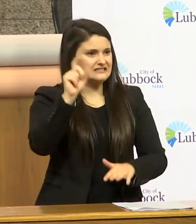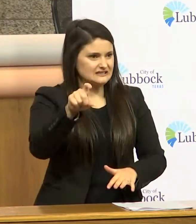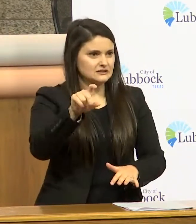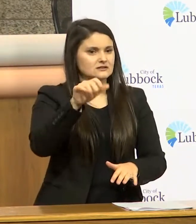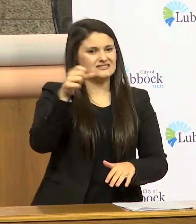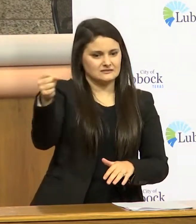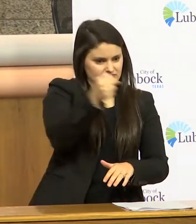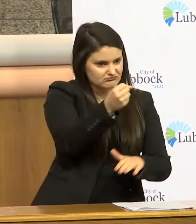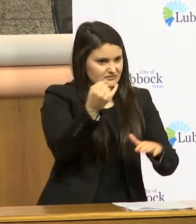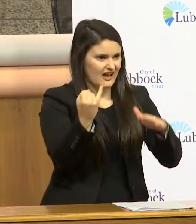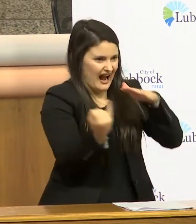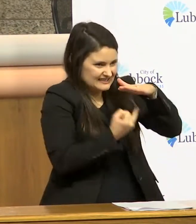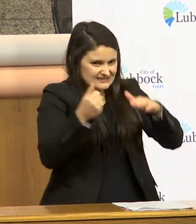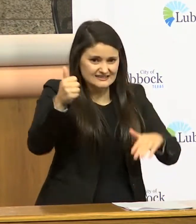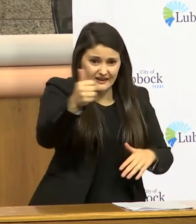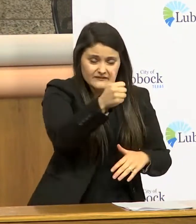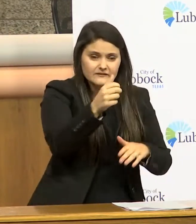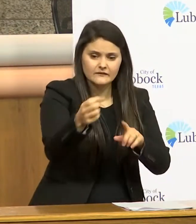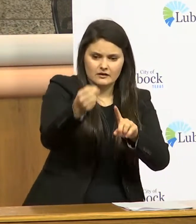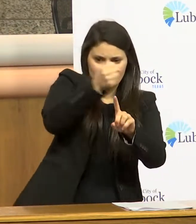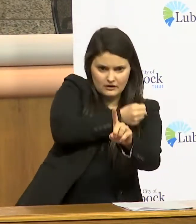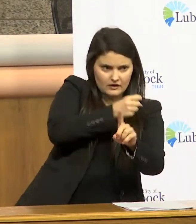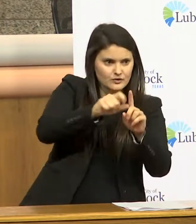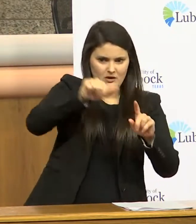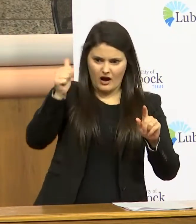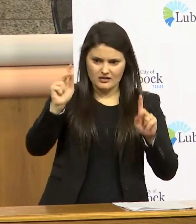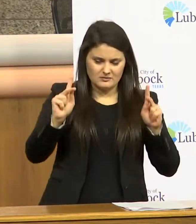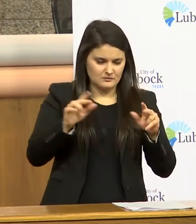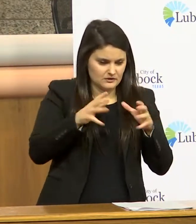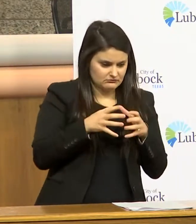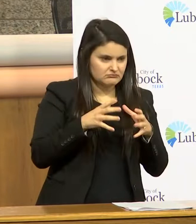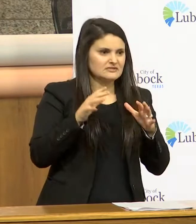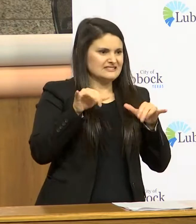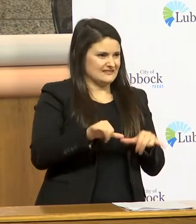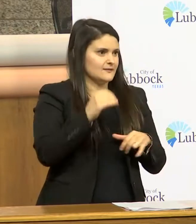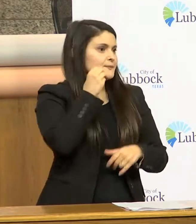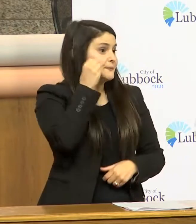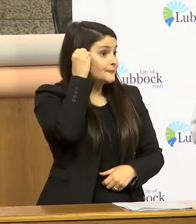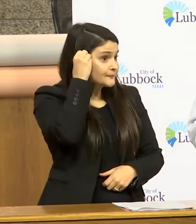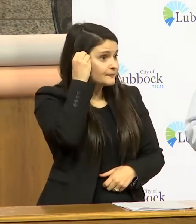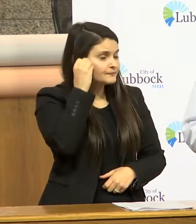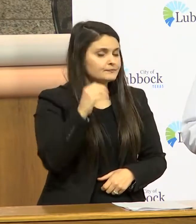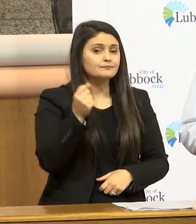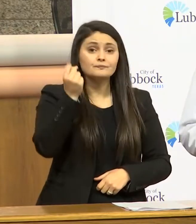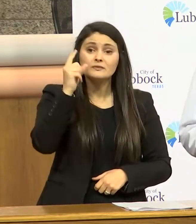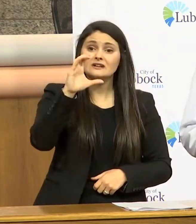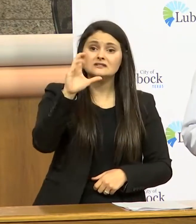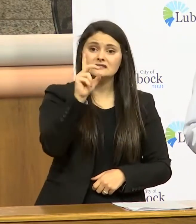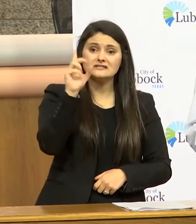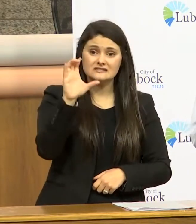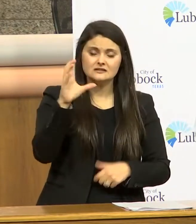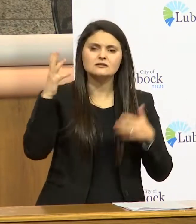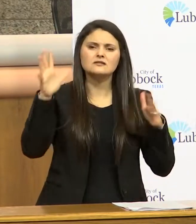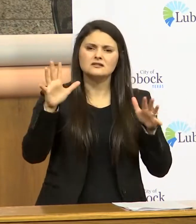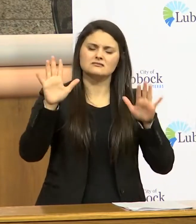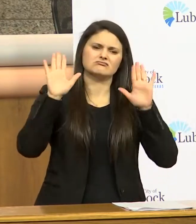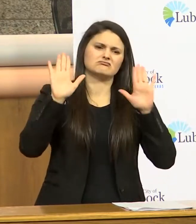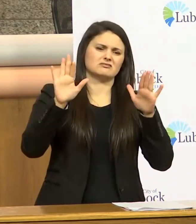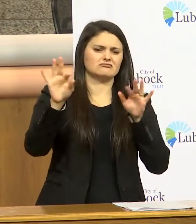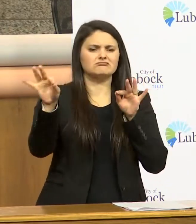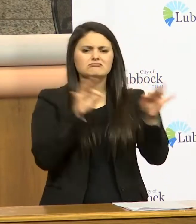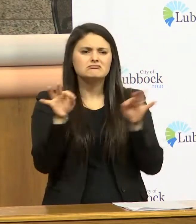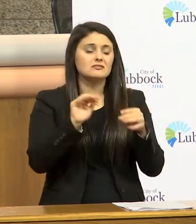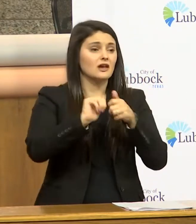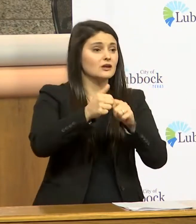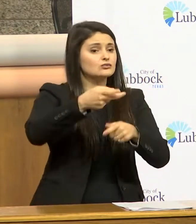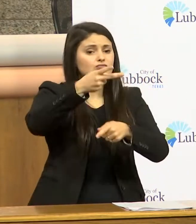isolation remove yourself from other people and stay home so the CDC also has excellent guidelines on how